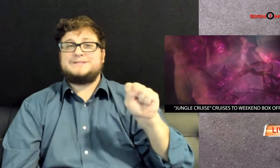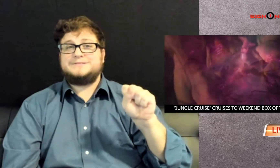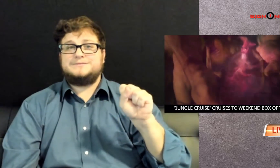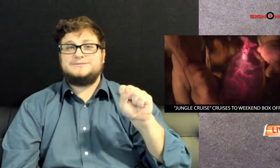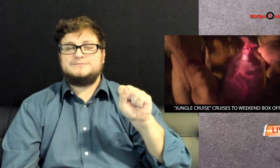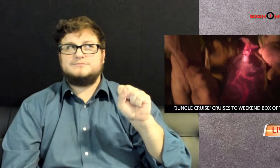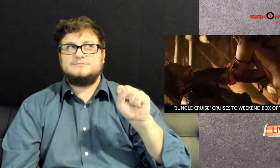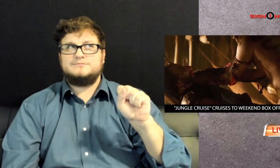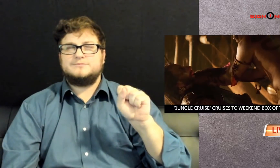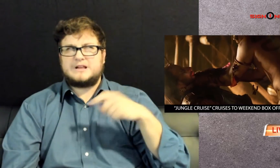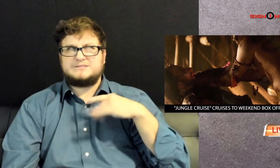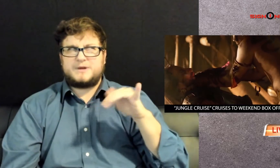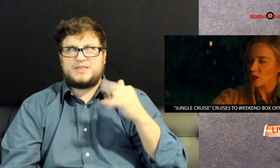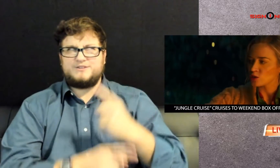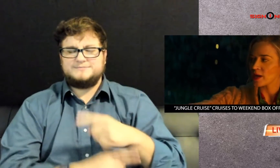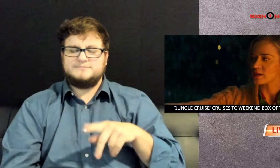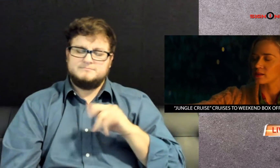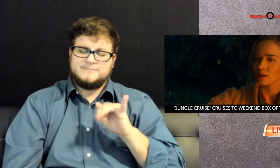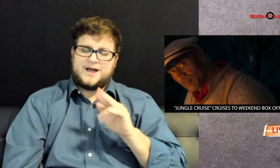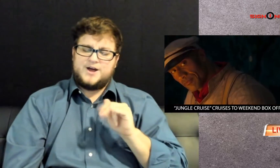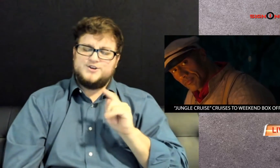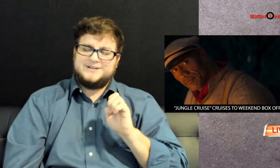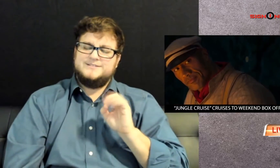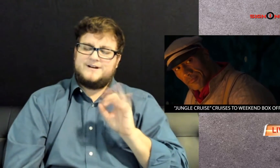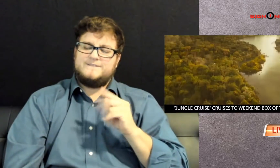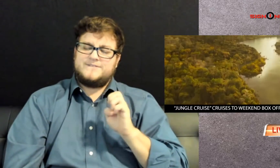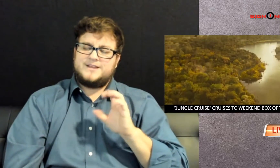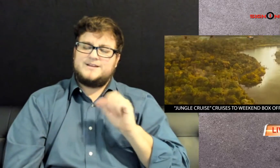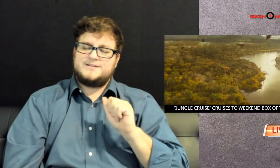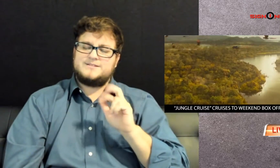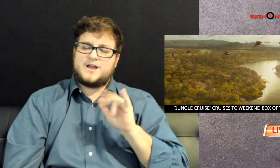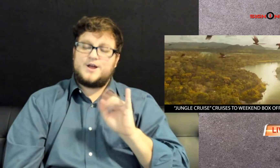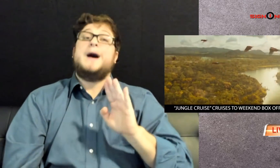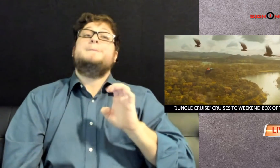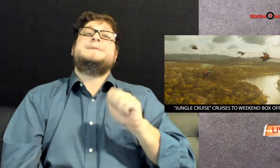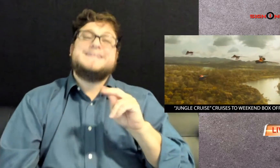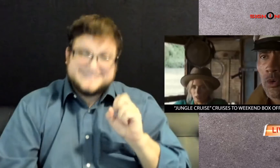Wait, did I spell that right? Pirates of the Caribbean. There it is.